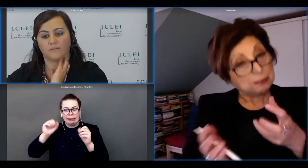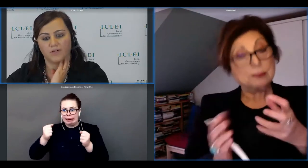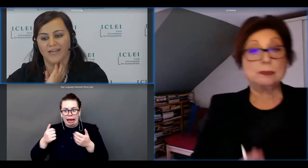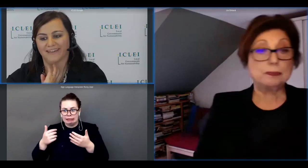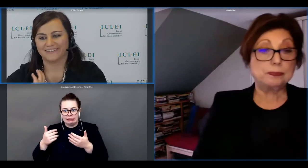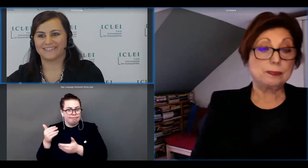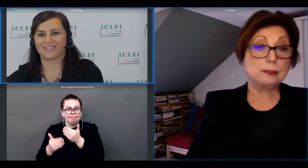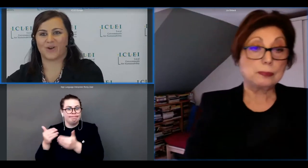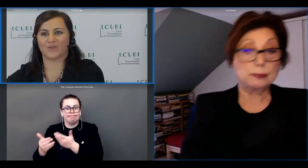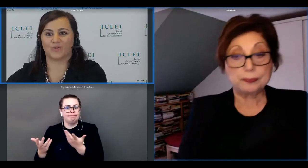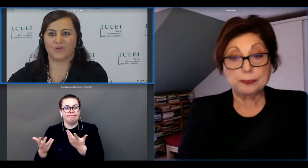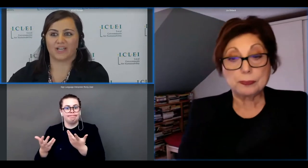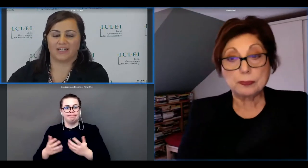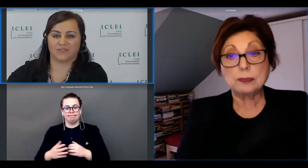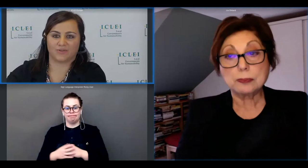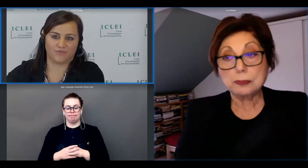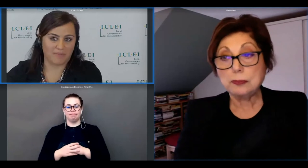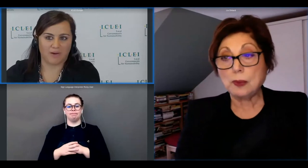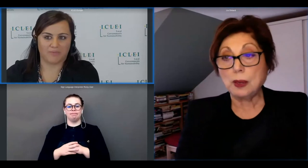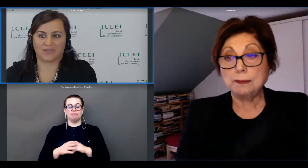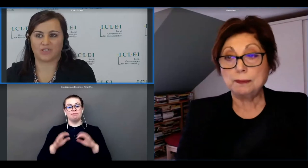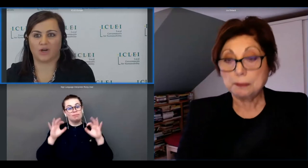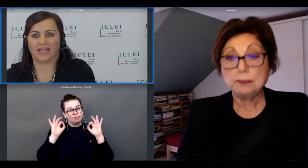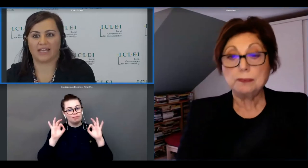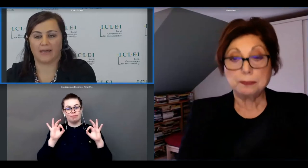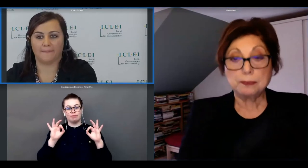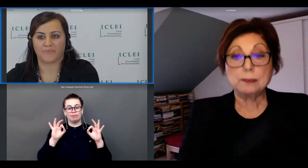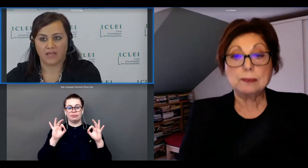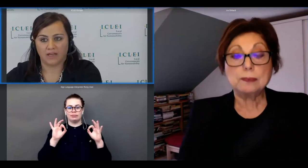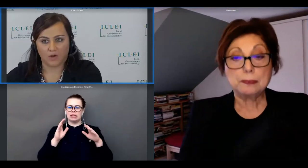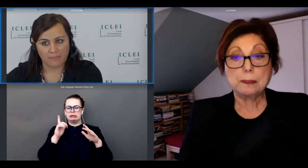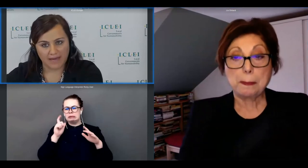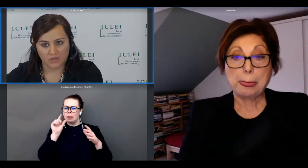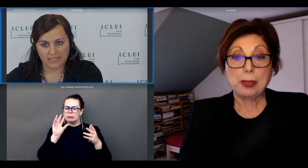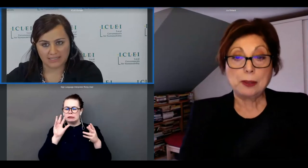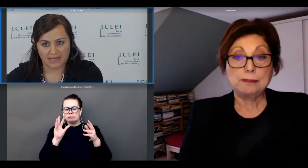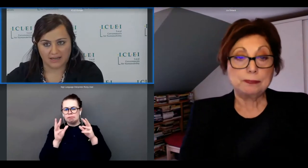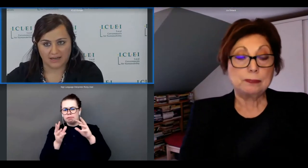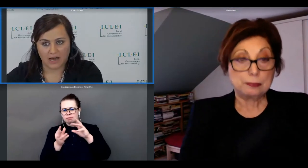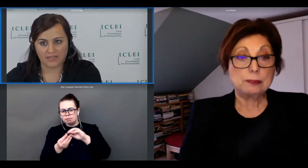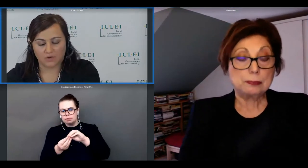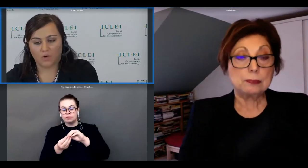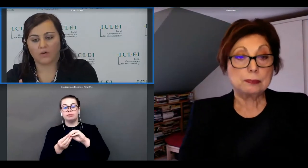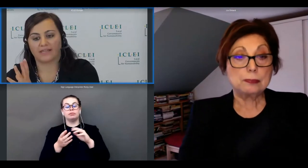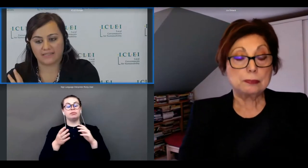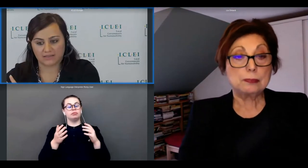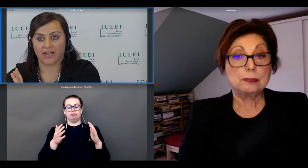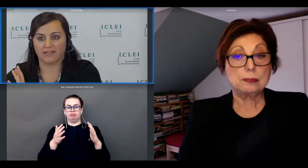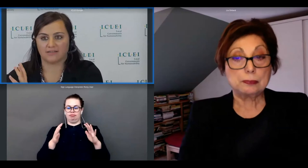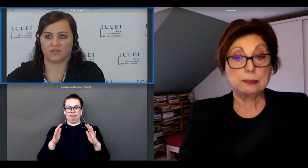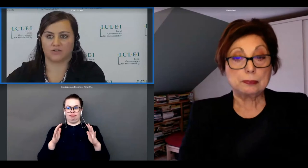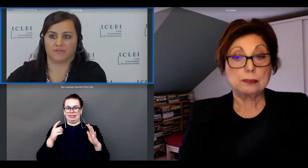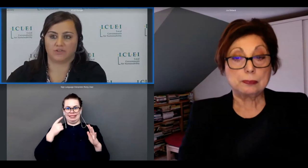okay so to uh to wrap up uh slowly um going back to this uh how this all these